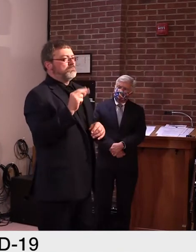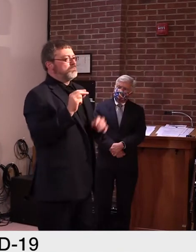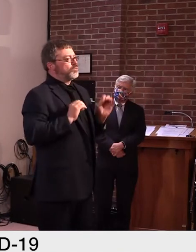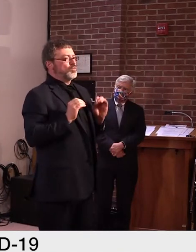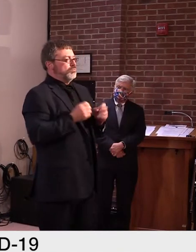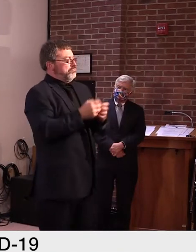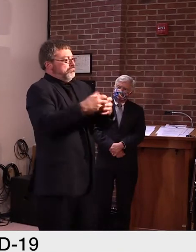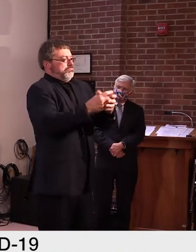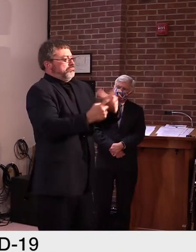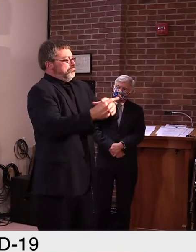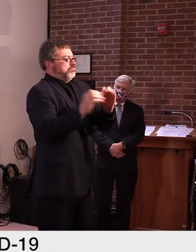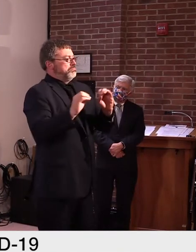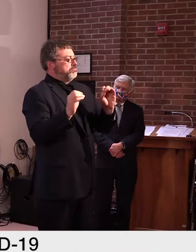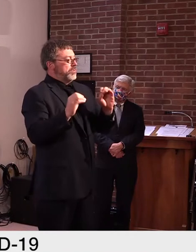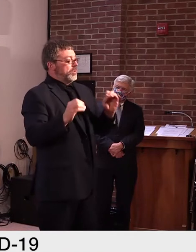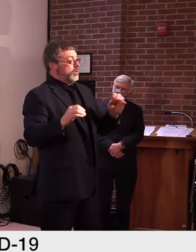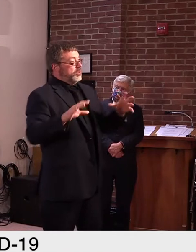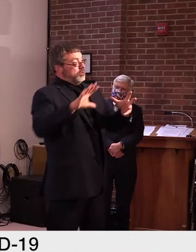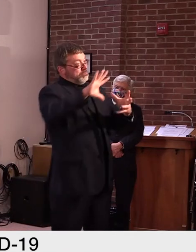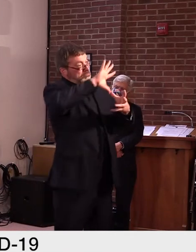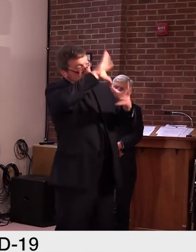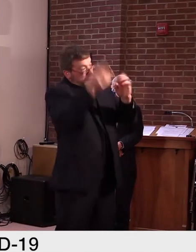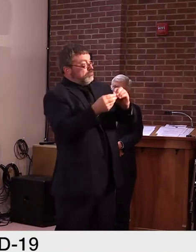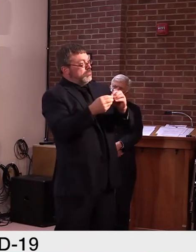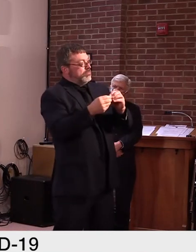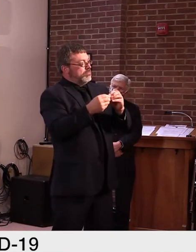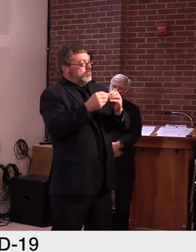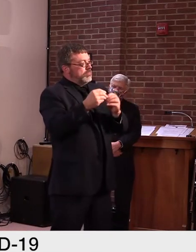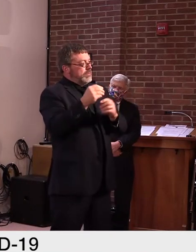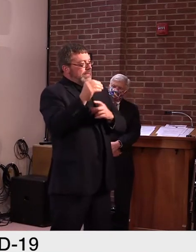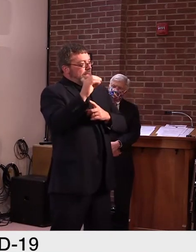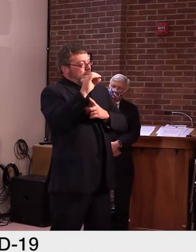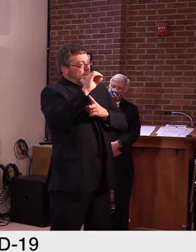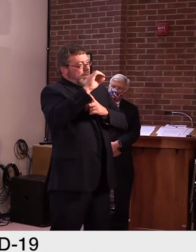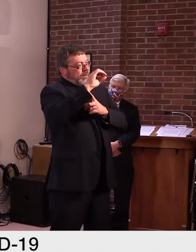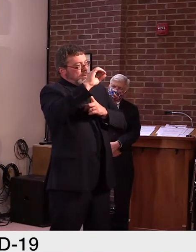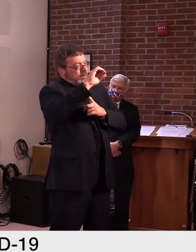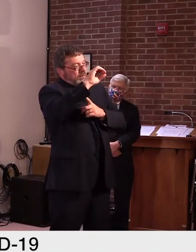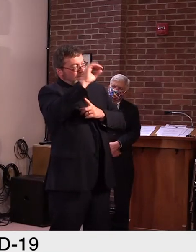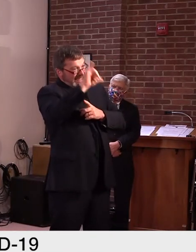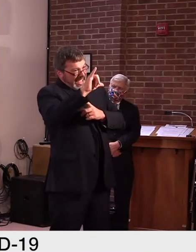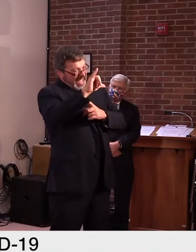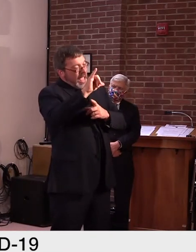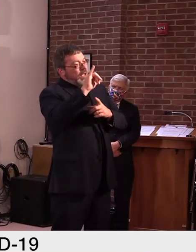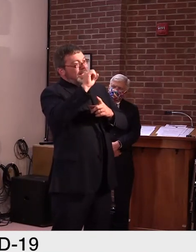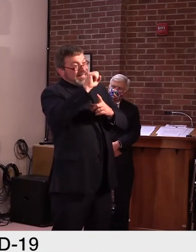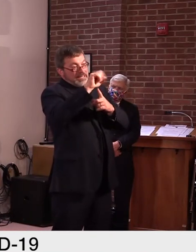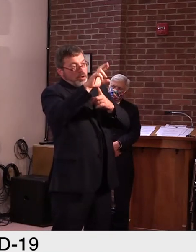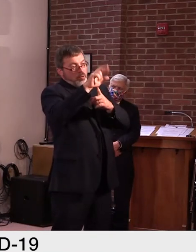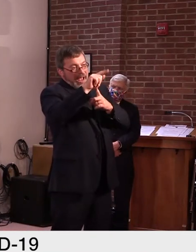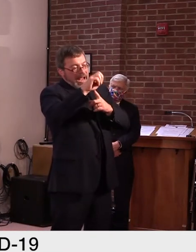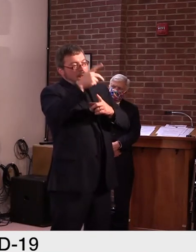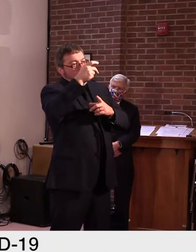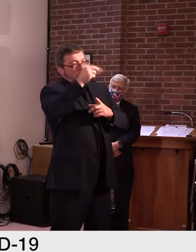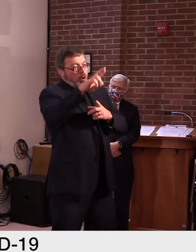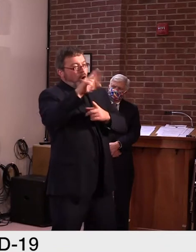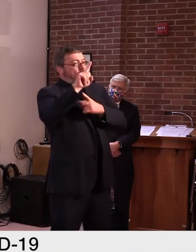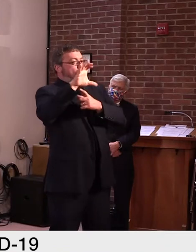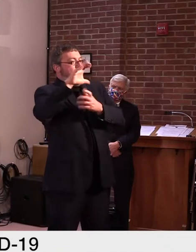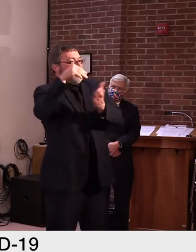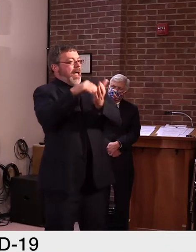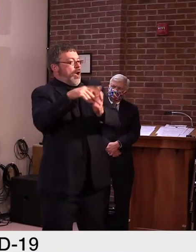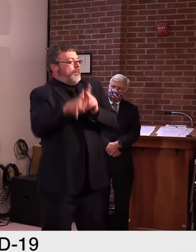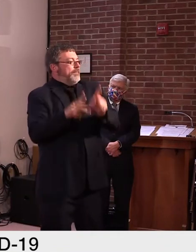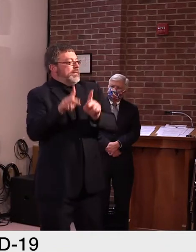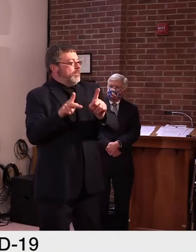cases. We're talking a rate per 100,000. And it doesn't take much in a small population to